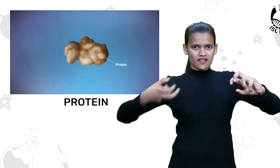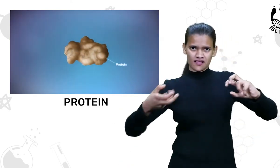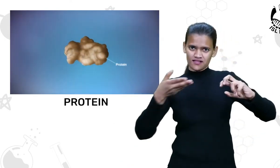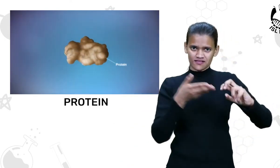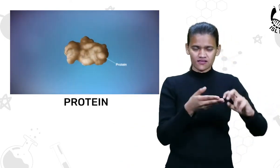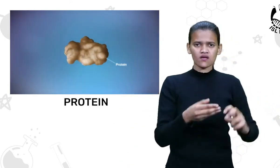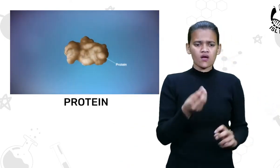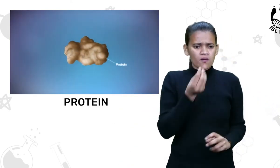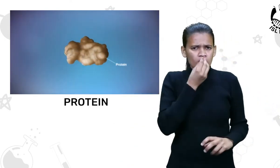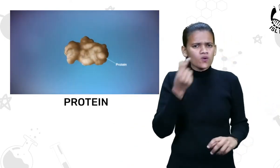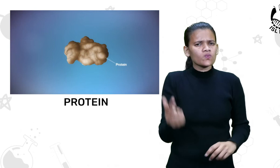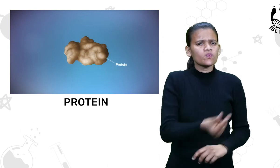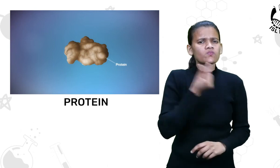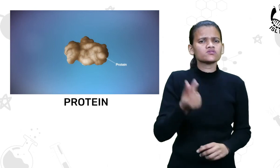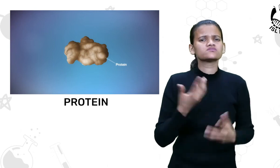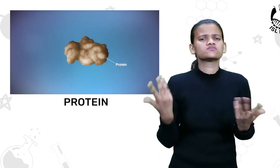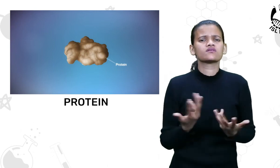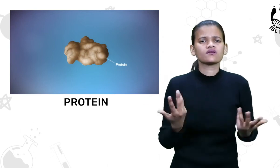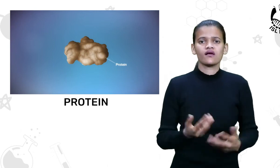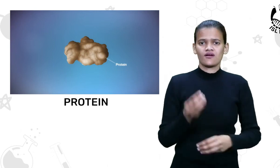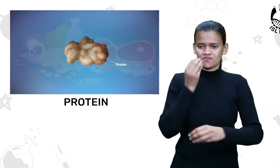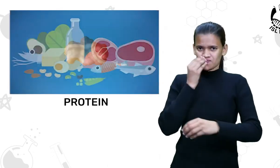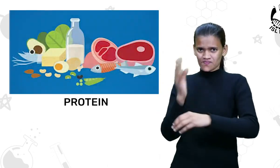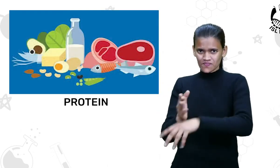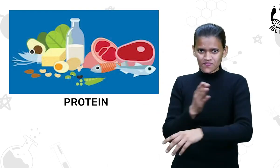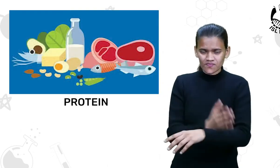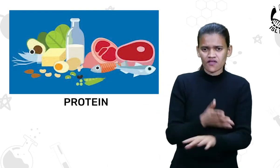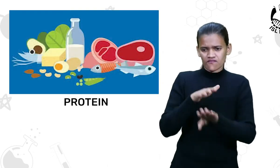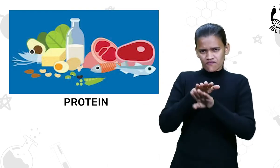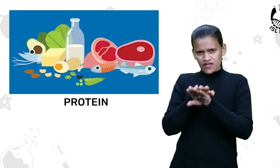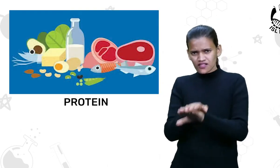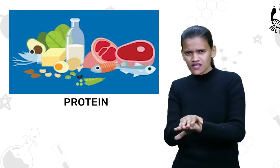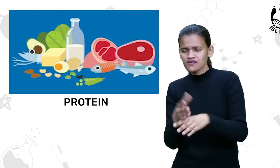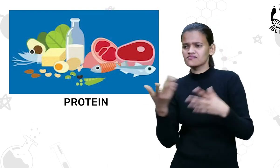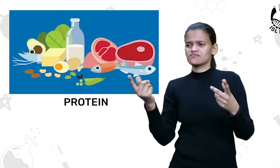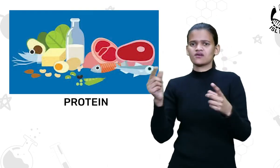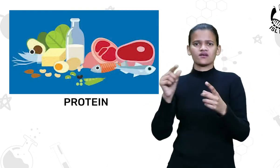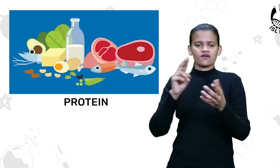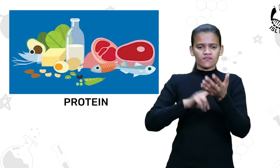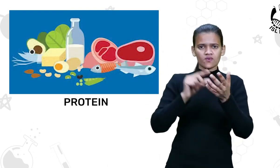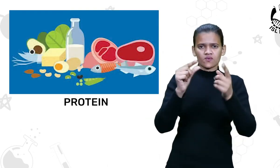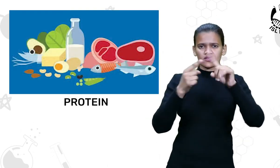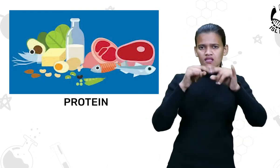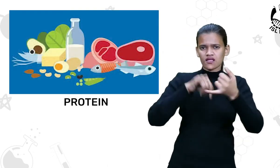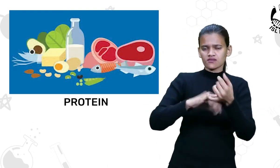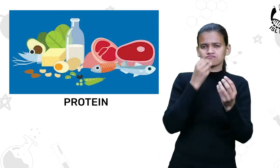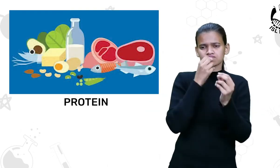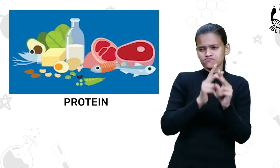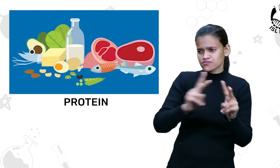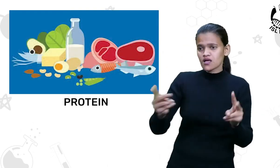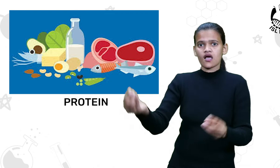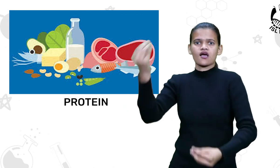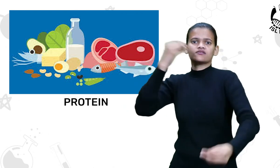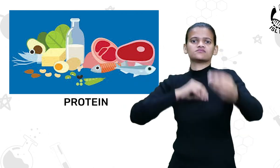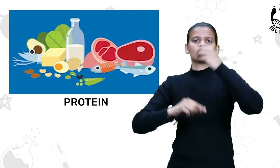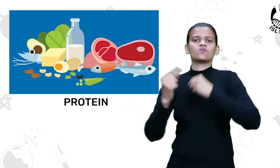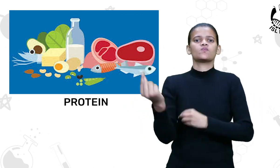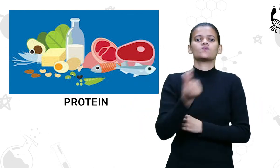Protein is a macronutrient that is essential to building muscle mass. It is commonly found in